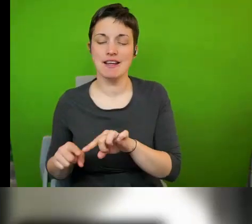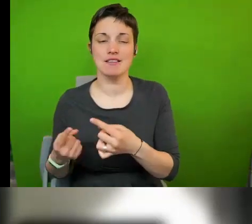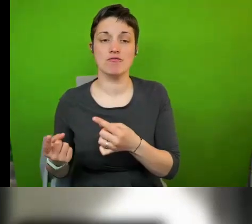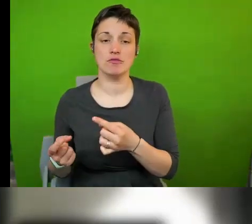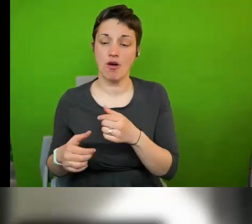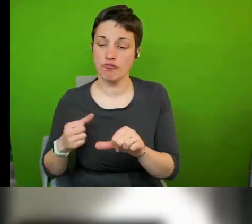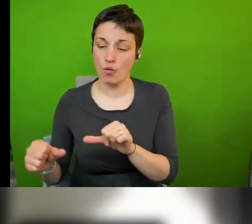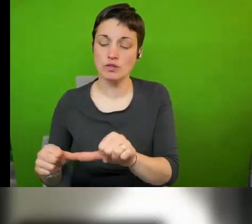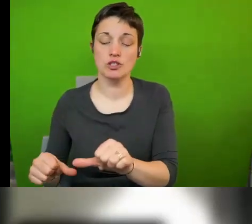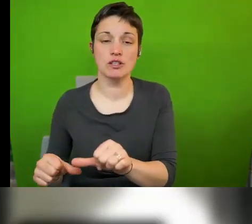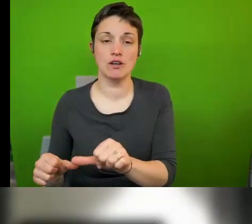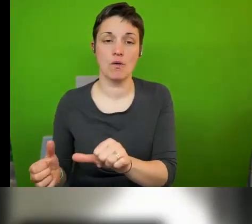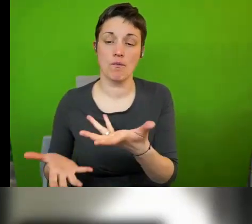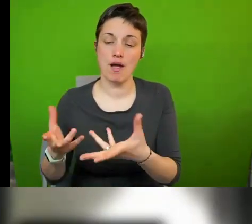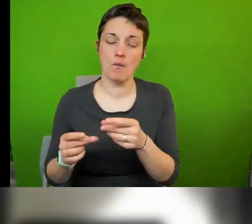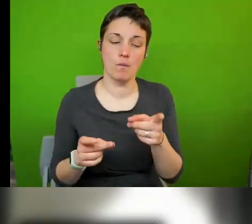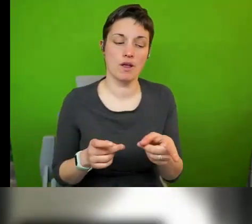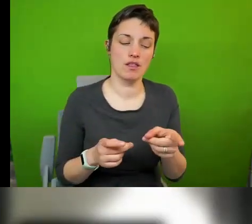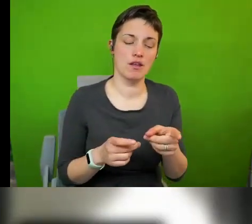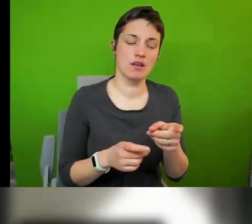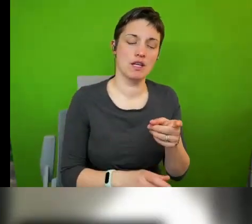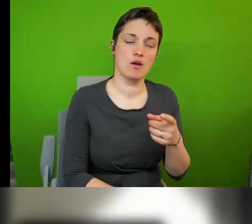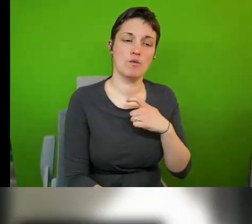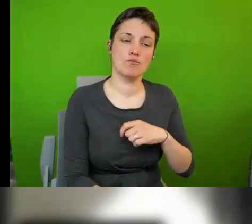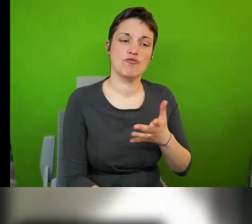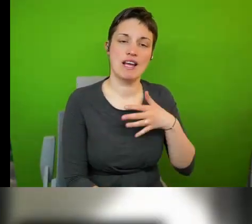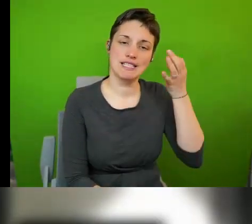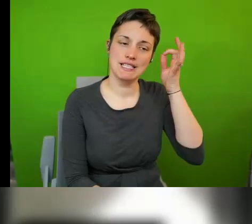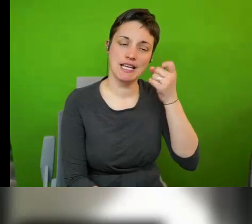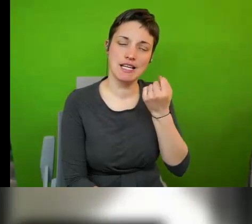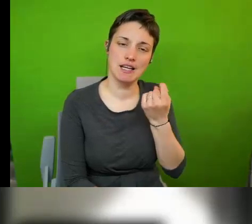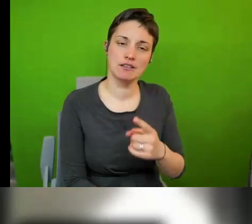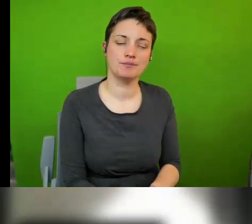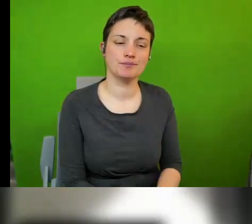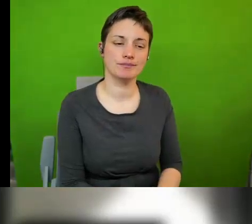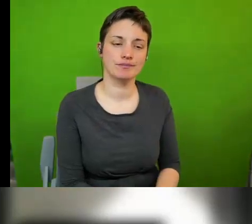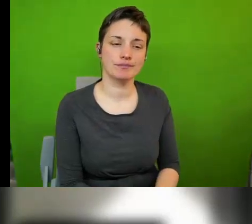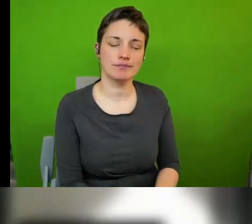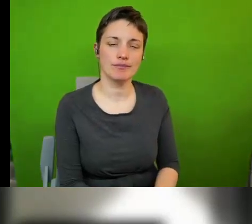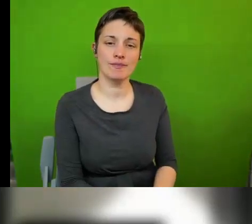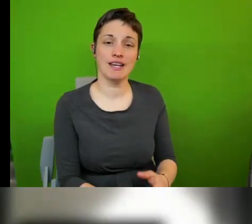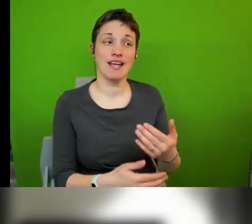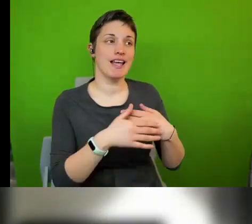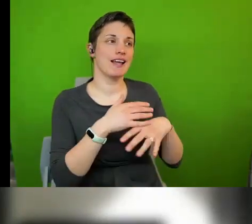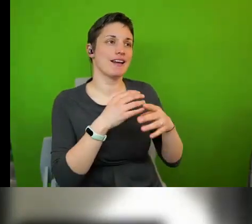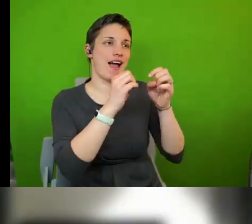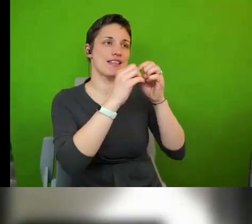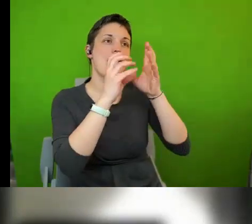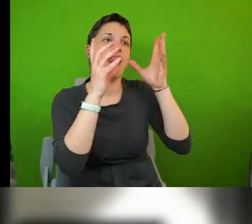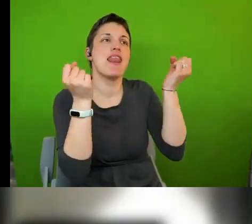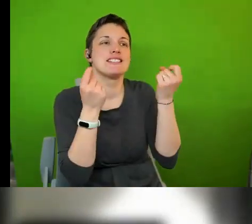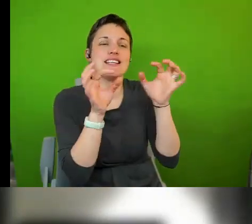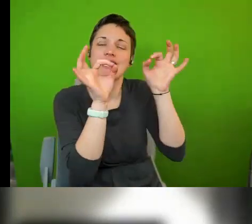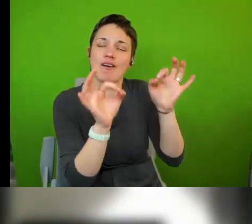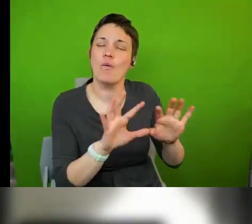cities idea um the more idealistic world that i have tried to sketch in which civil society